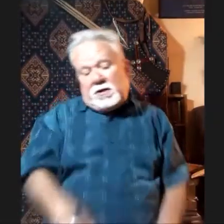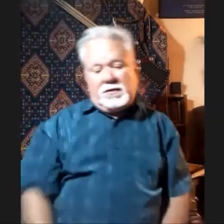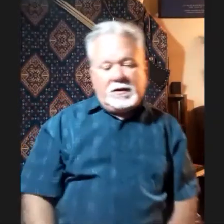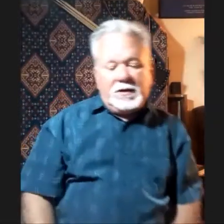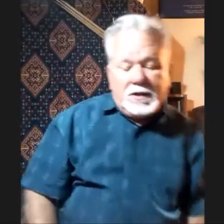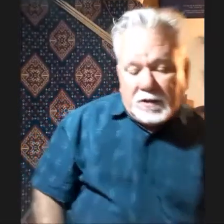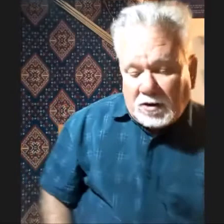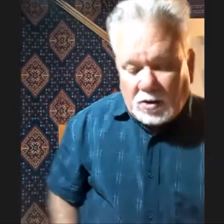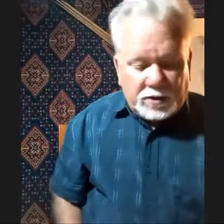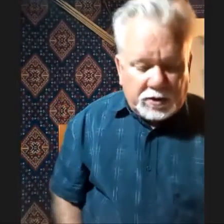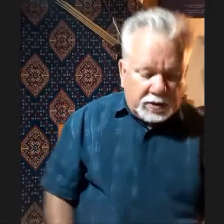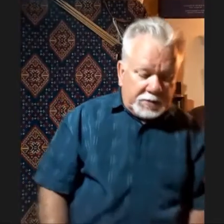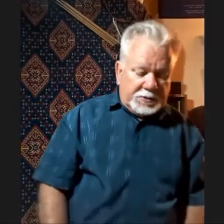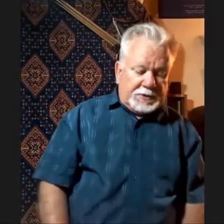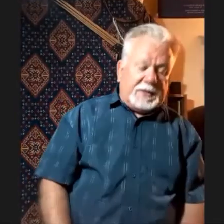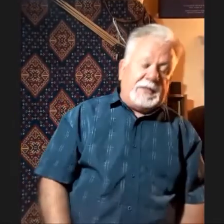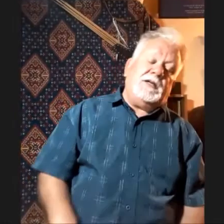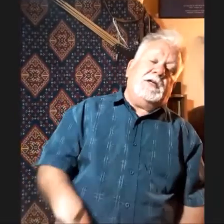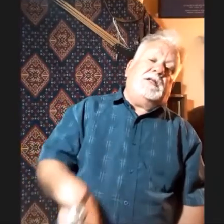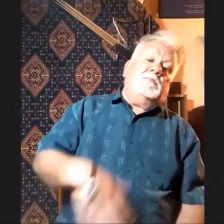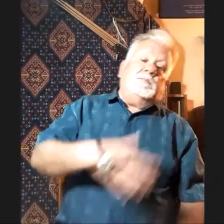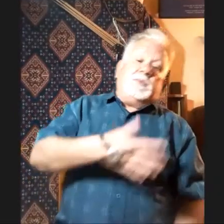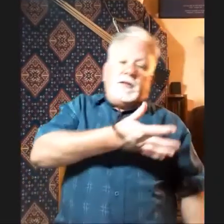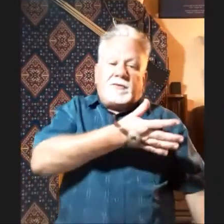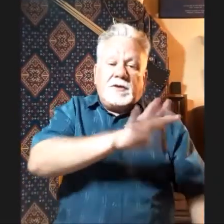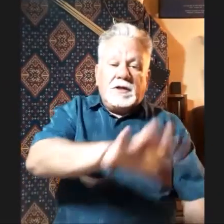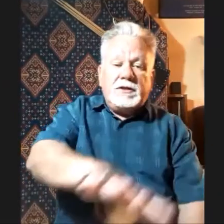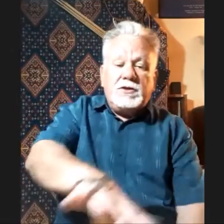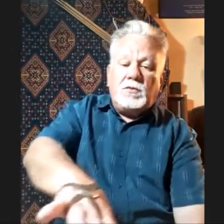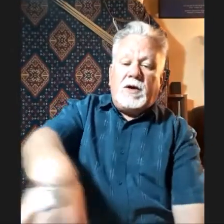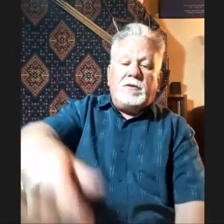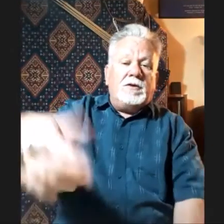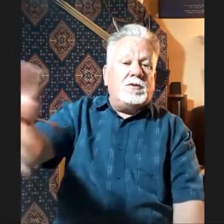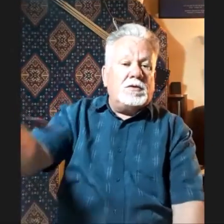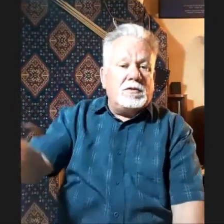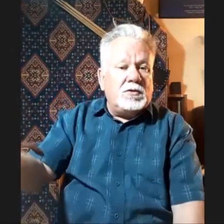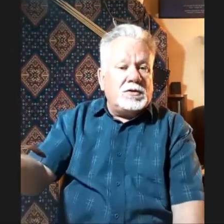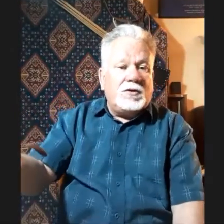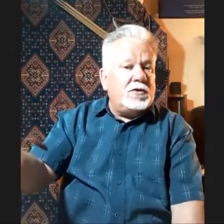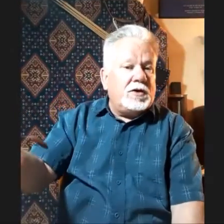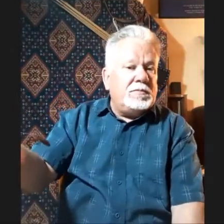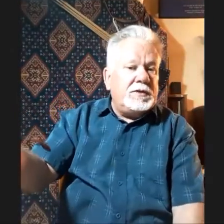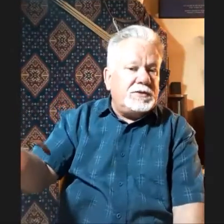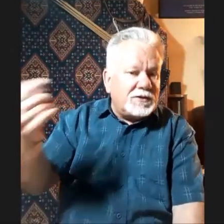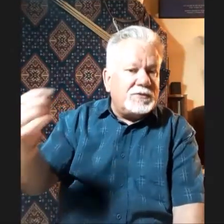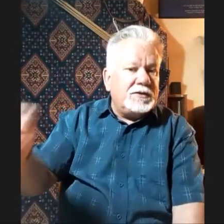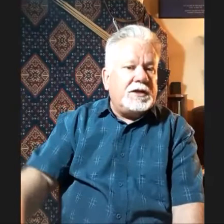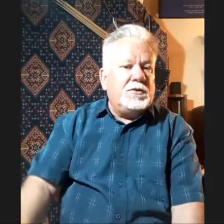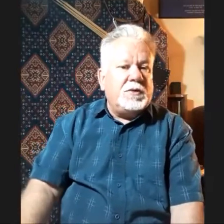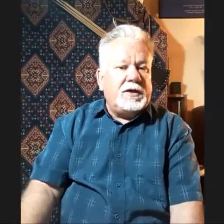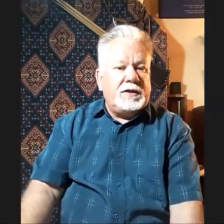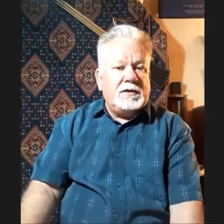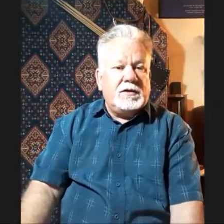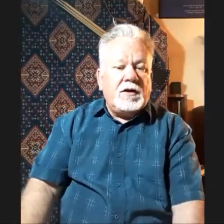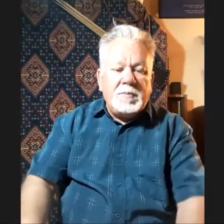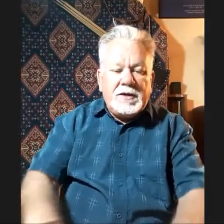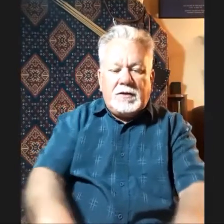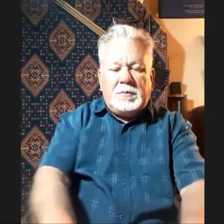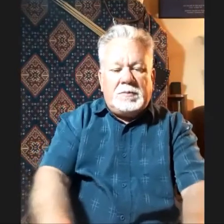you know, I admit that. But this, you can wear it all the time. It doesn't get in the way. I mean, it'd be a bit